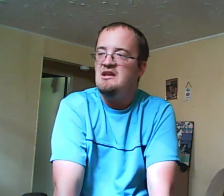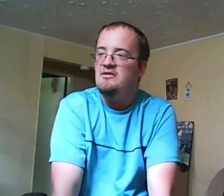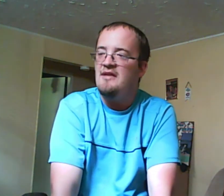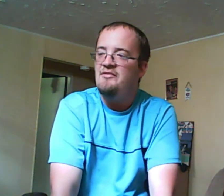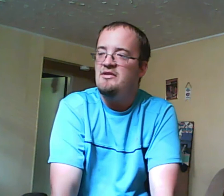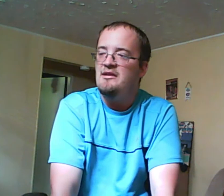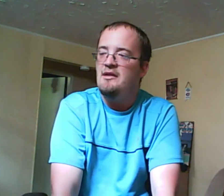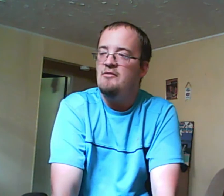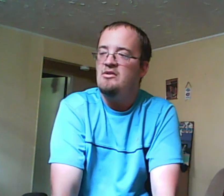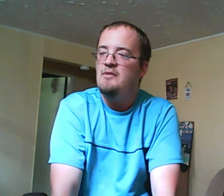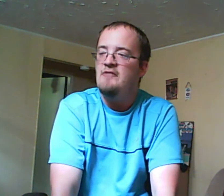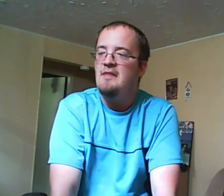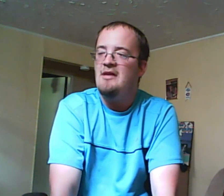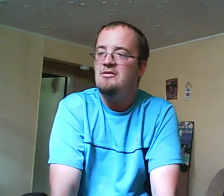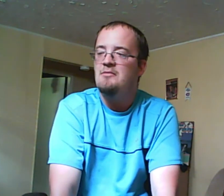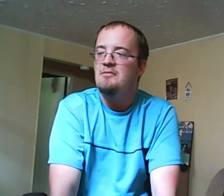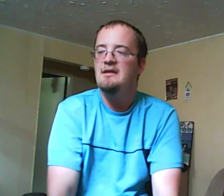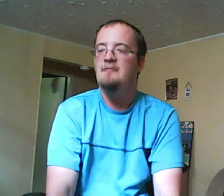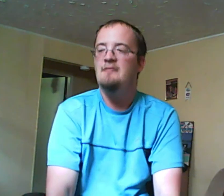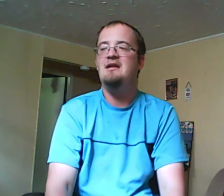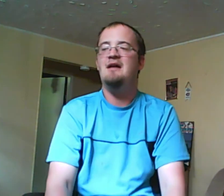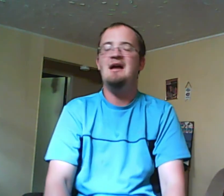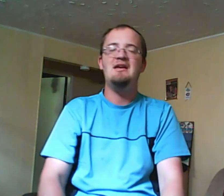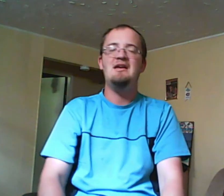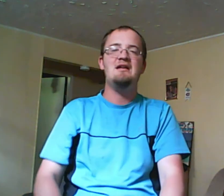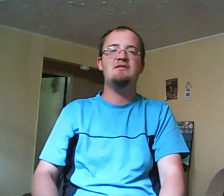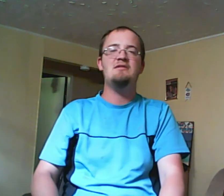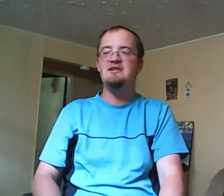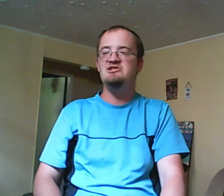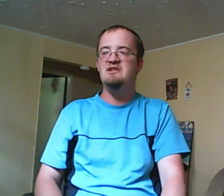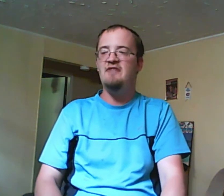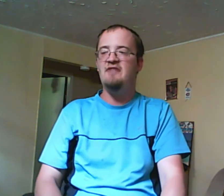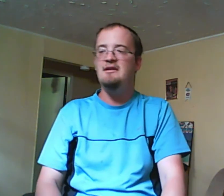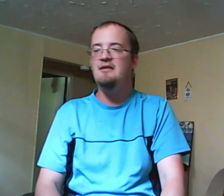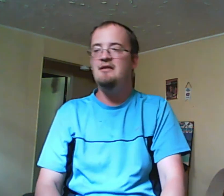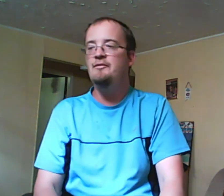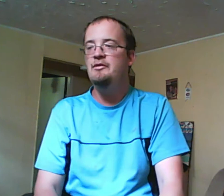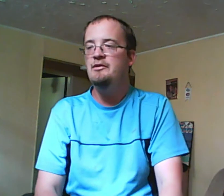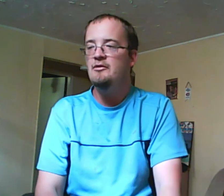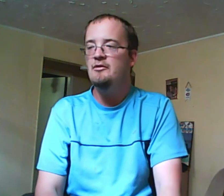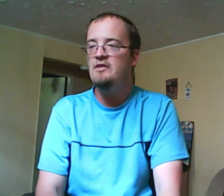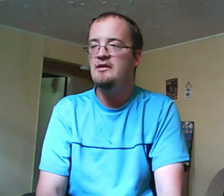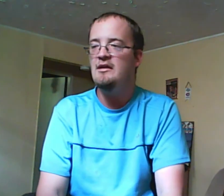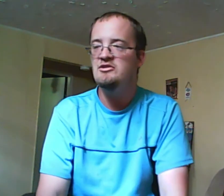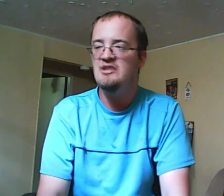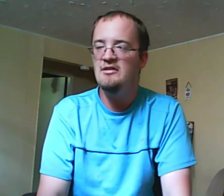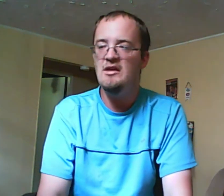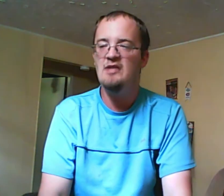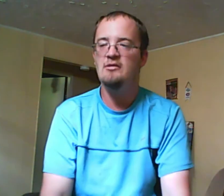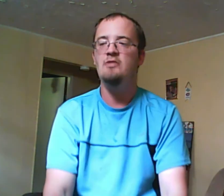and walks away from Miles smiling and I take it as a sign that she finally got rid of her guilt she alleviated her guilt with Cam and